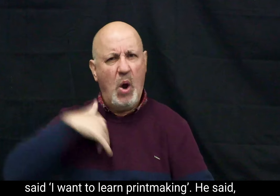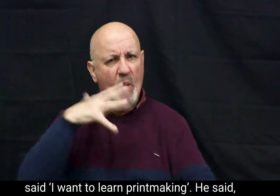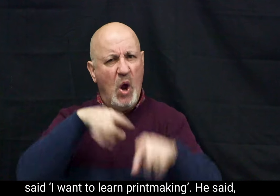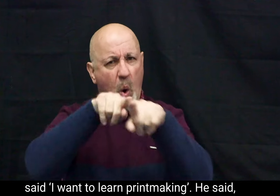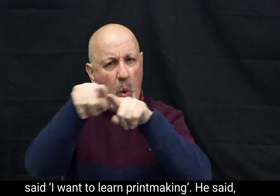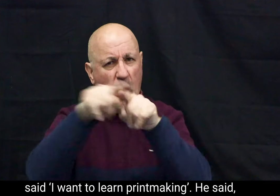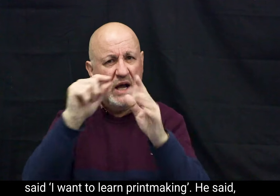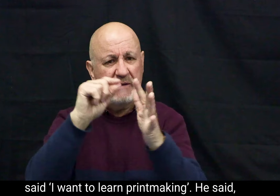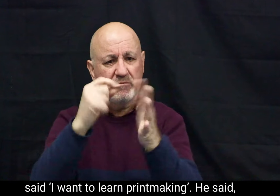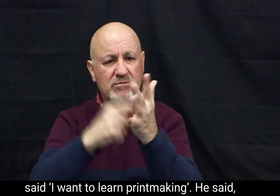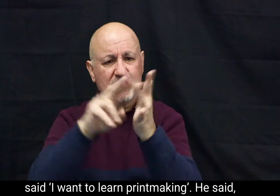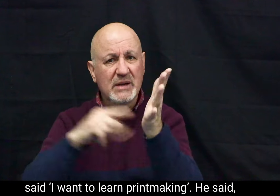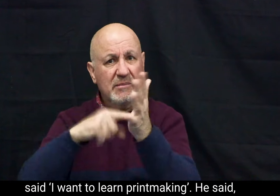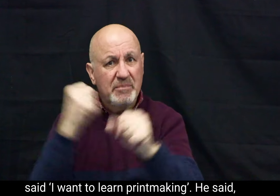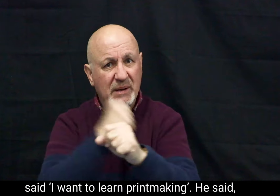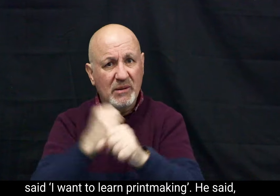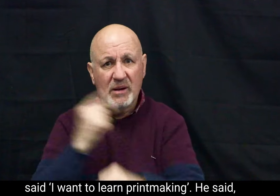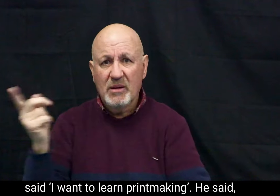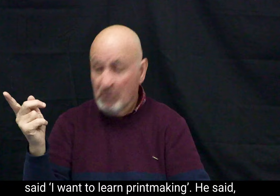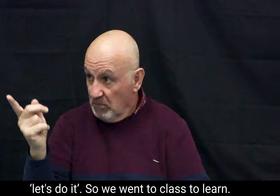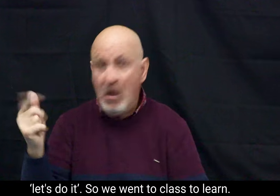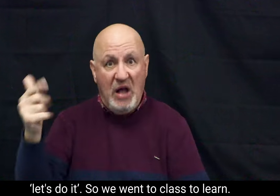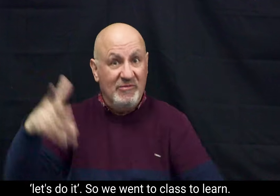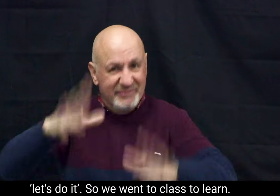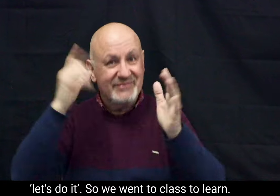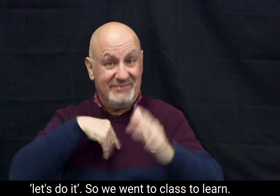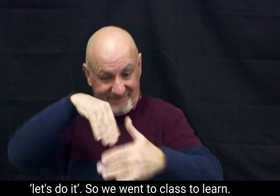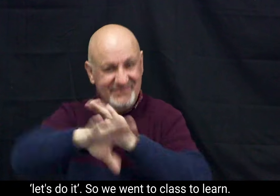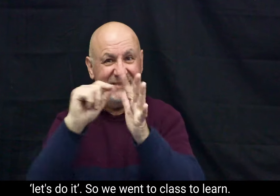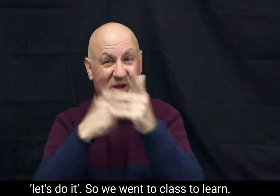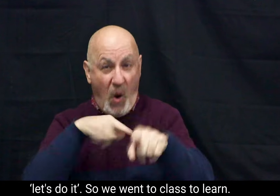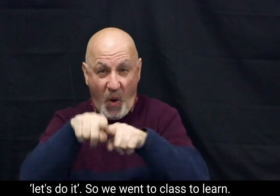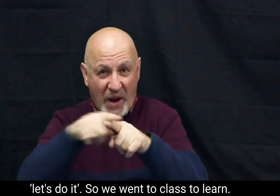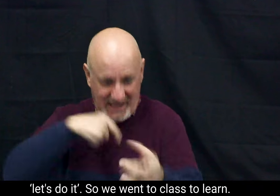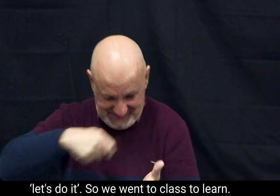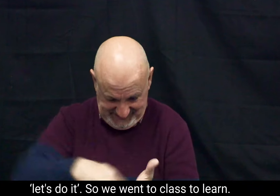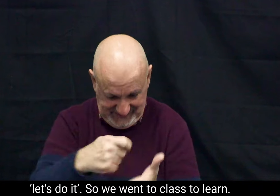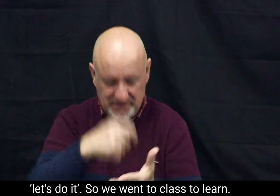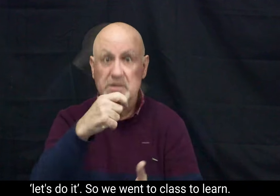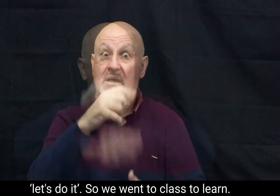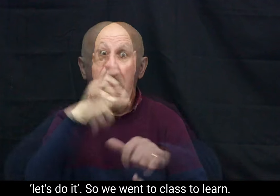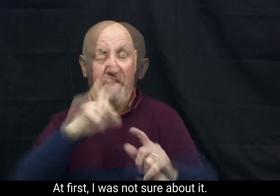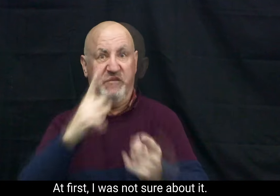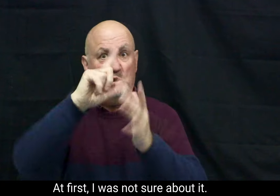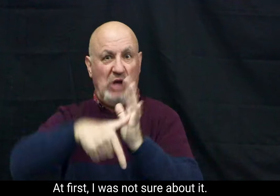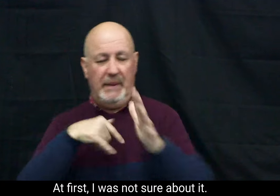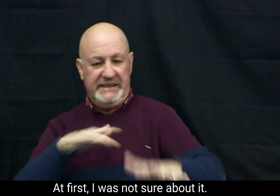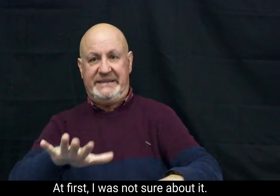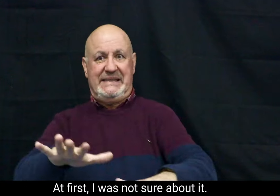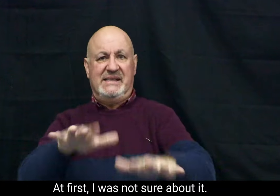I want to learn printmaking. He said, let's do it. So we went to class to learn. At first, I was